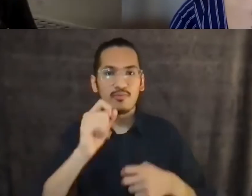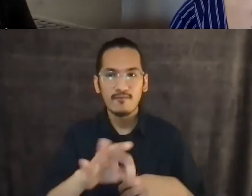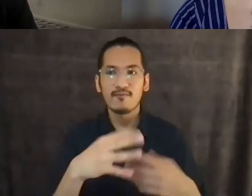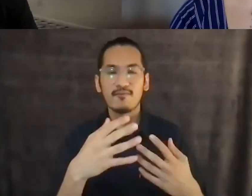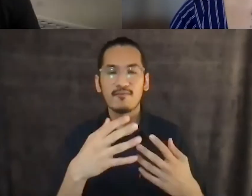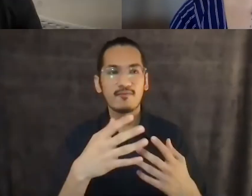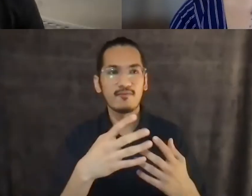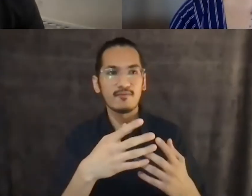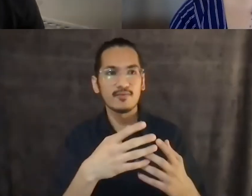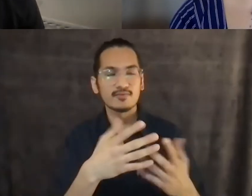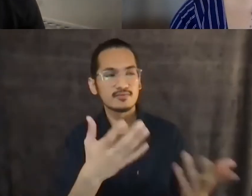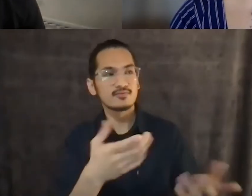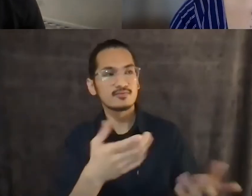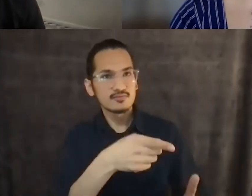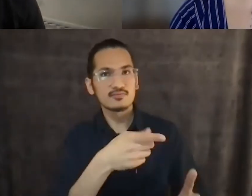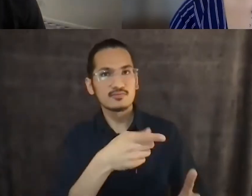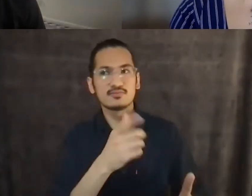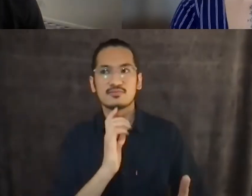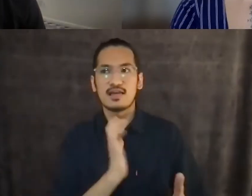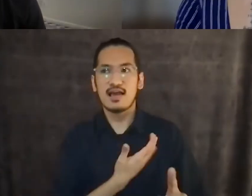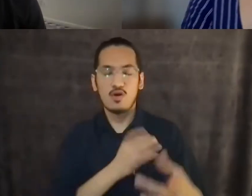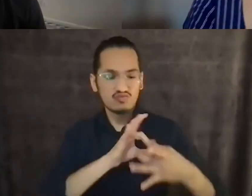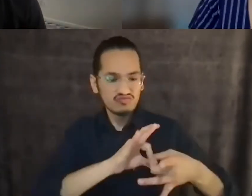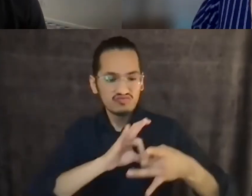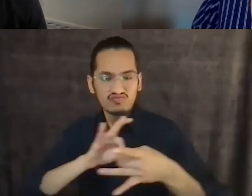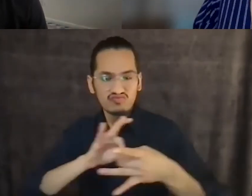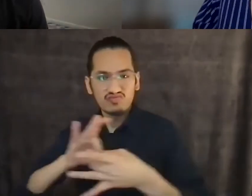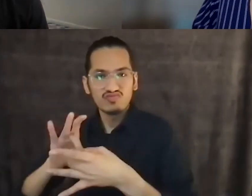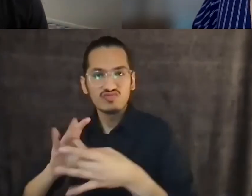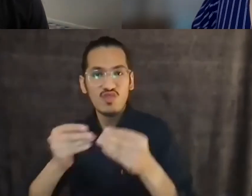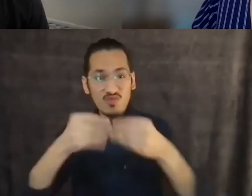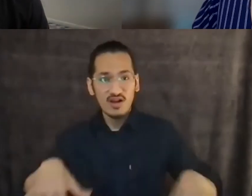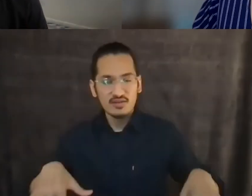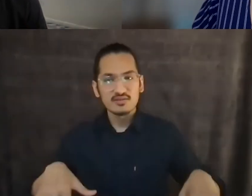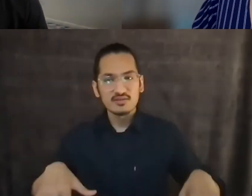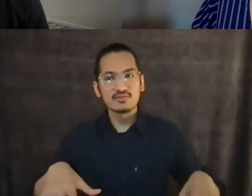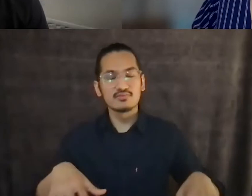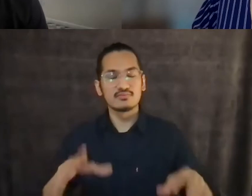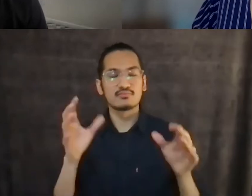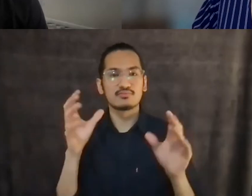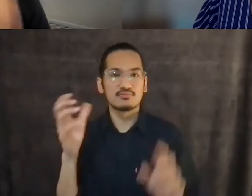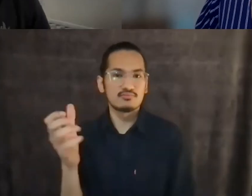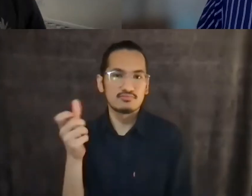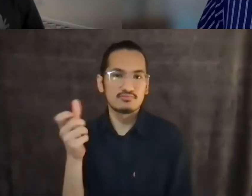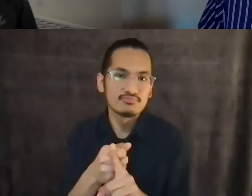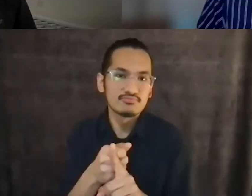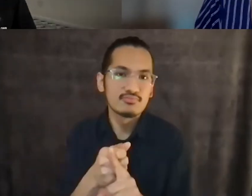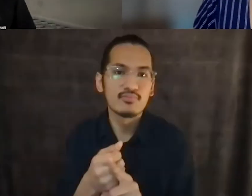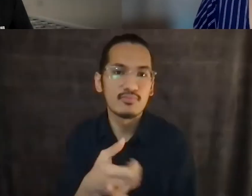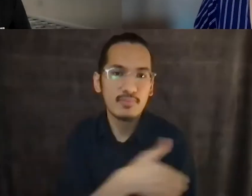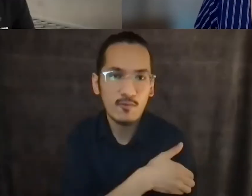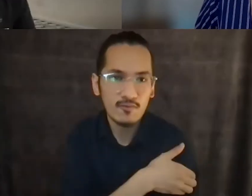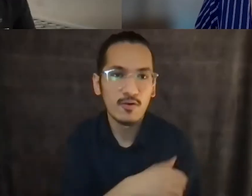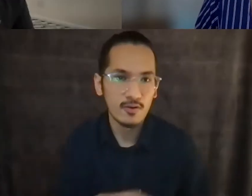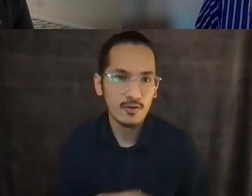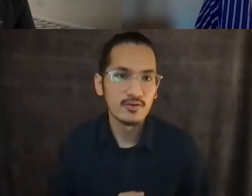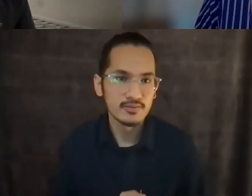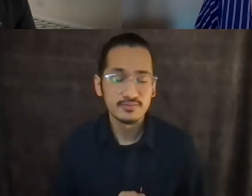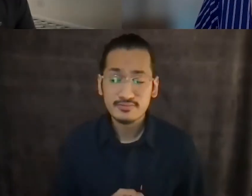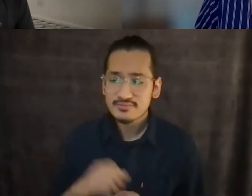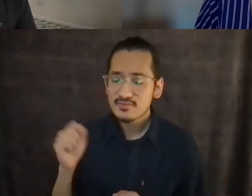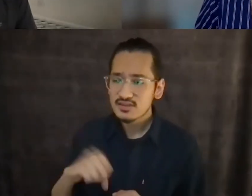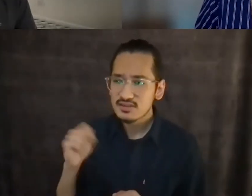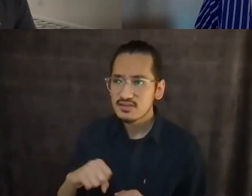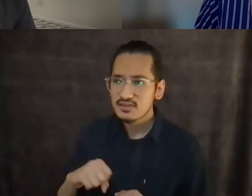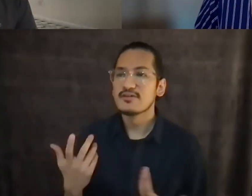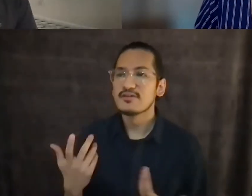Yeah. You know, I think, so, so I think many of